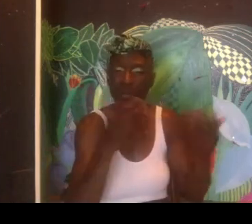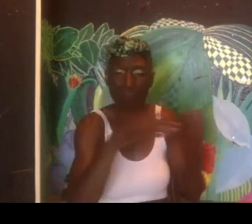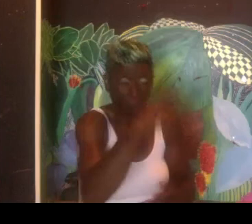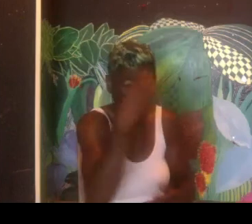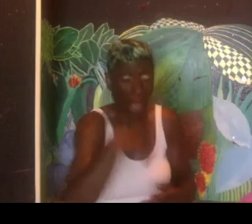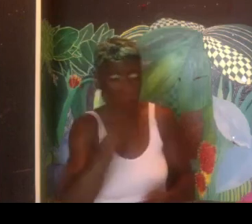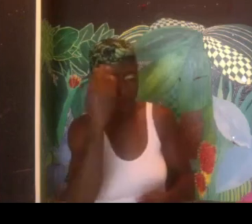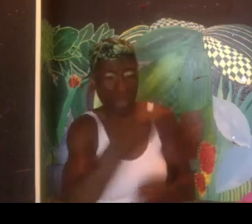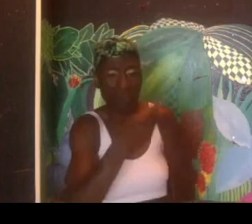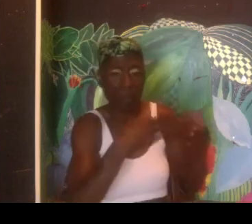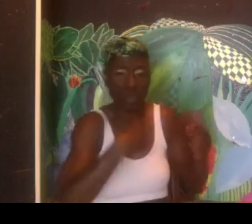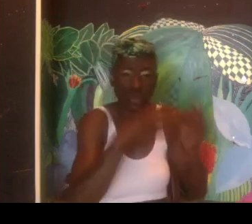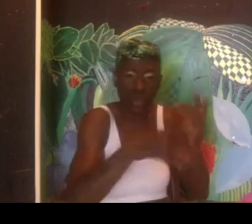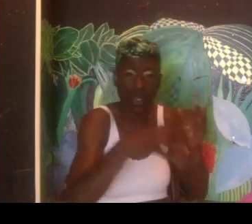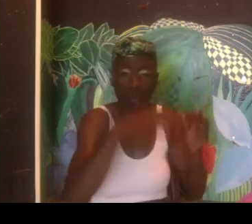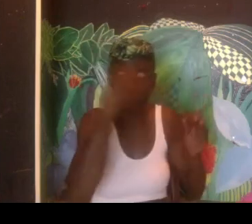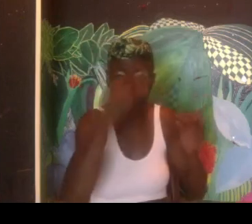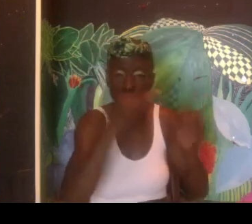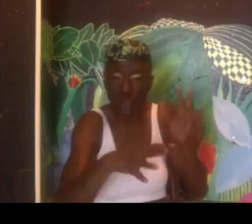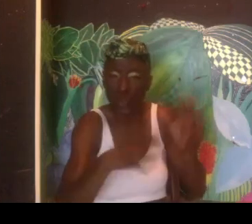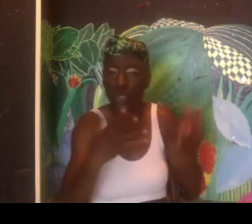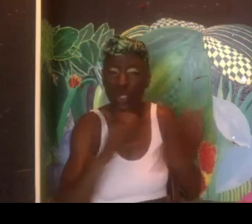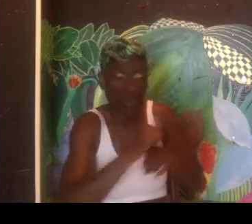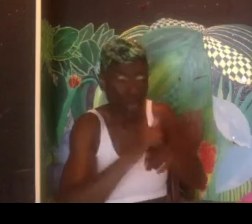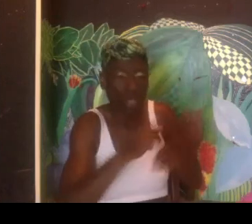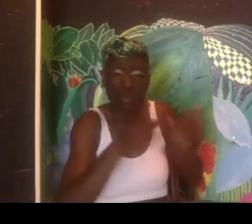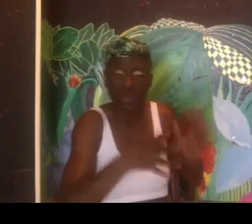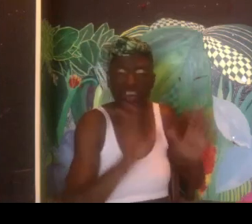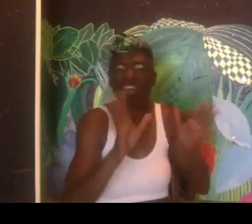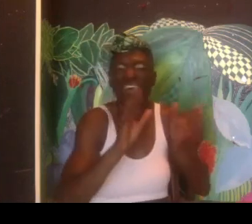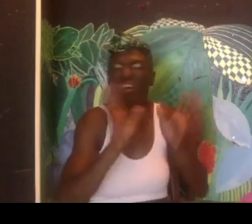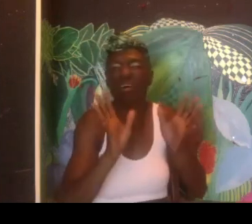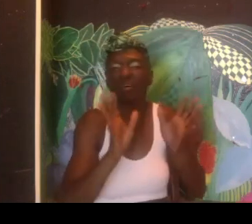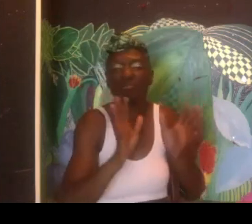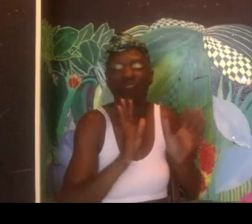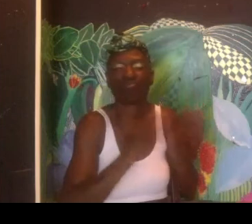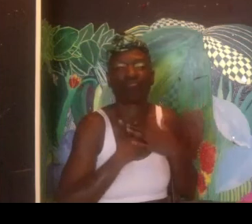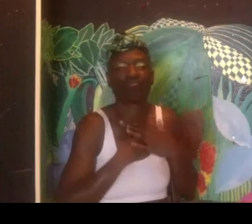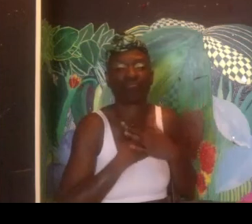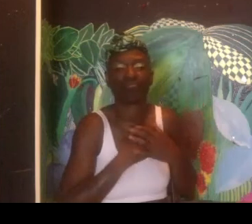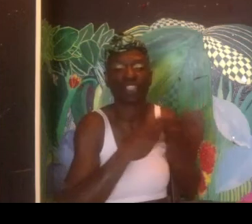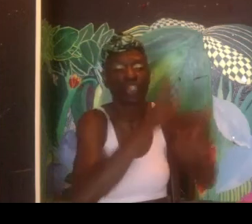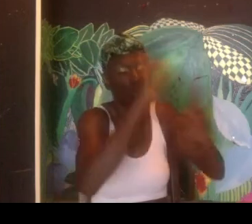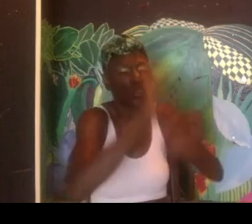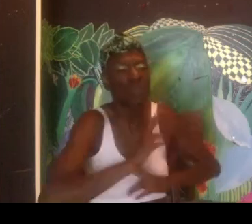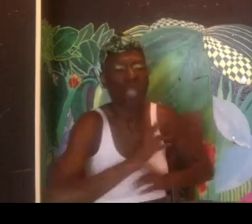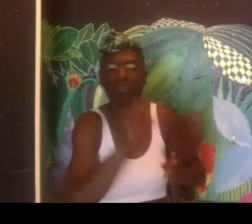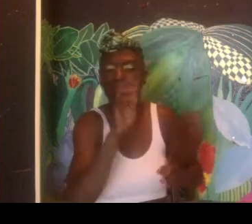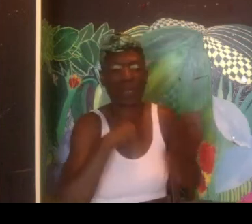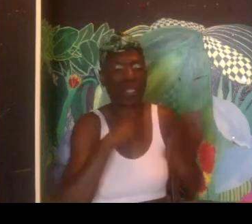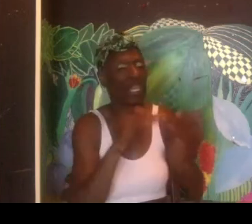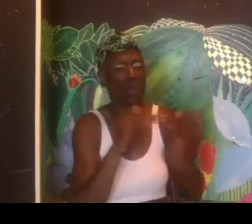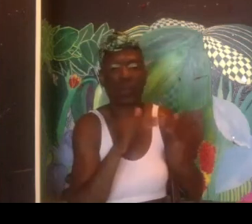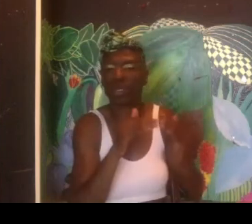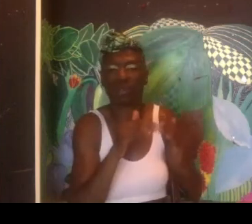really. Uh, and it was a dream team that I was working with. was all Black, Black interpreters, Black actors and directors and